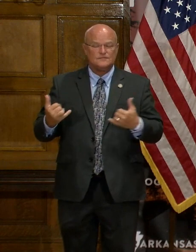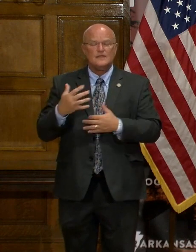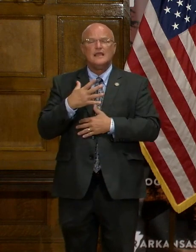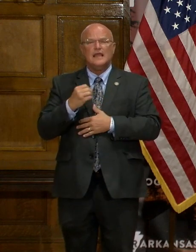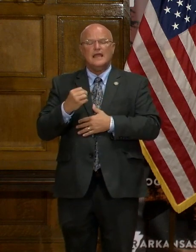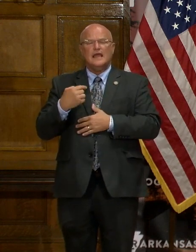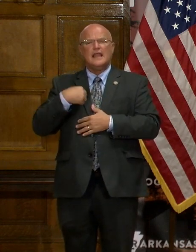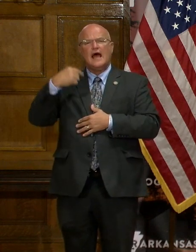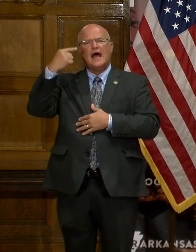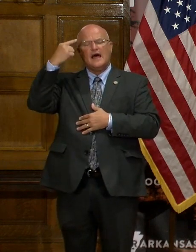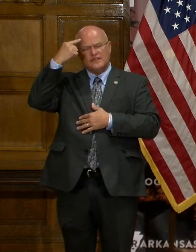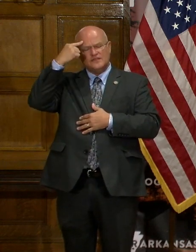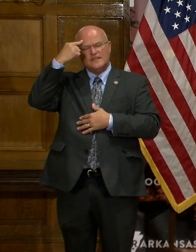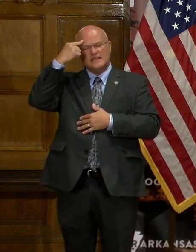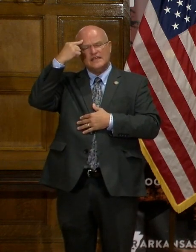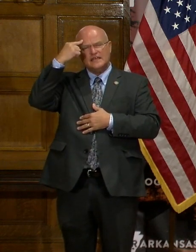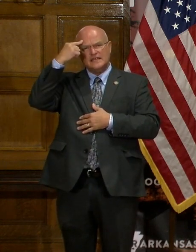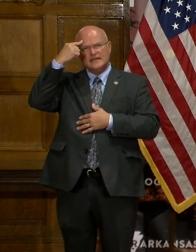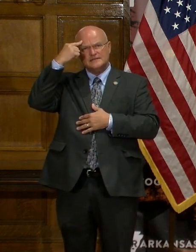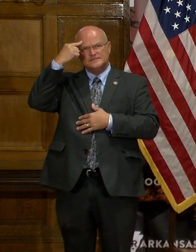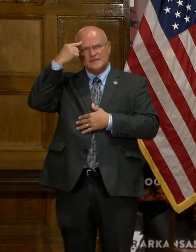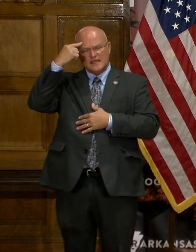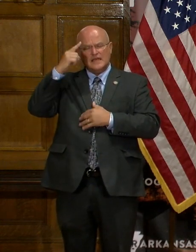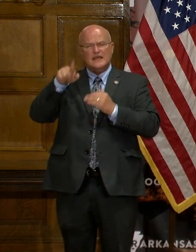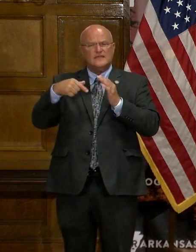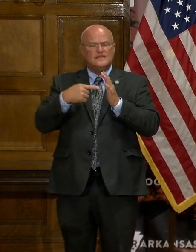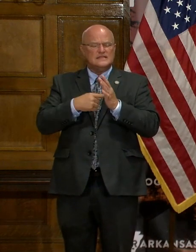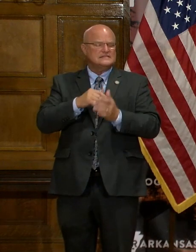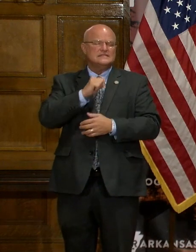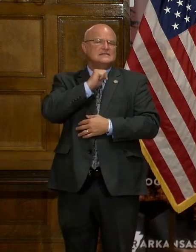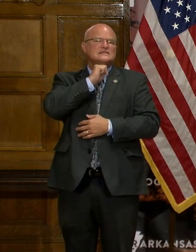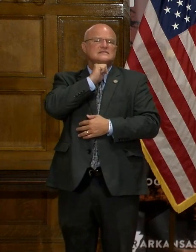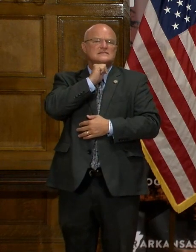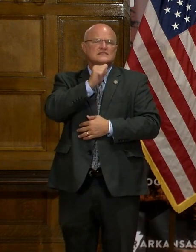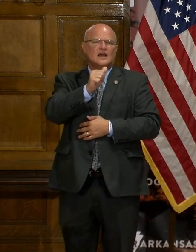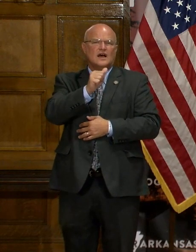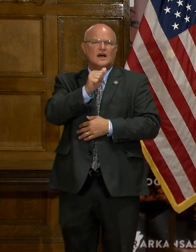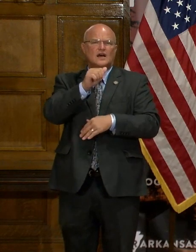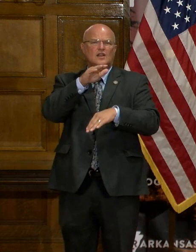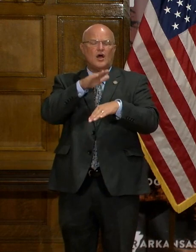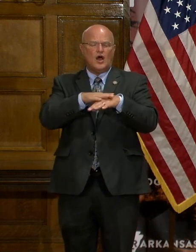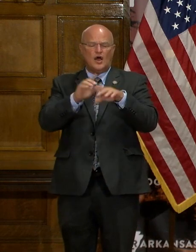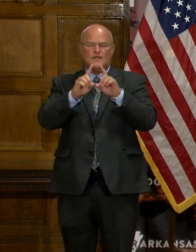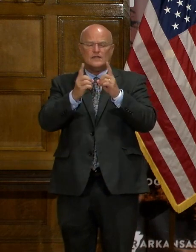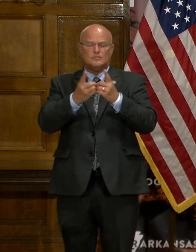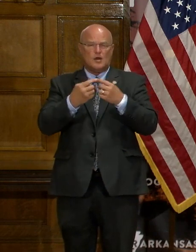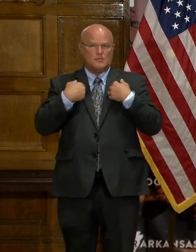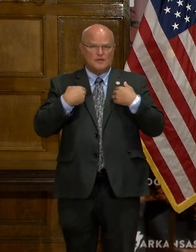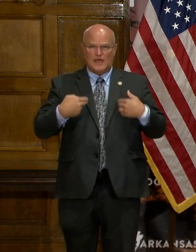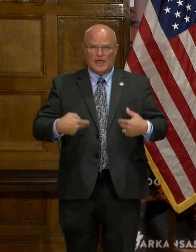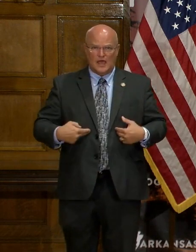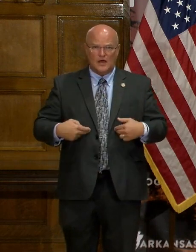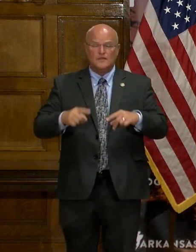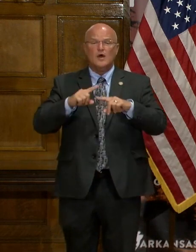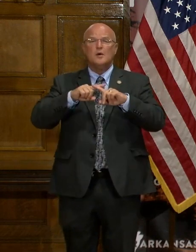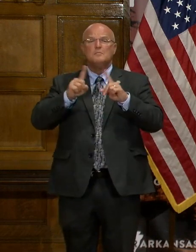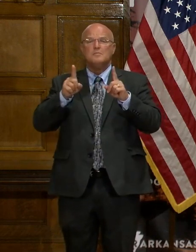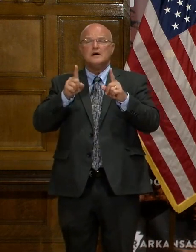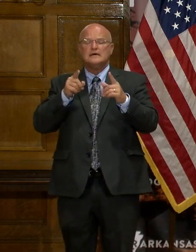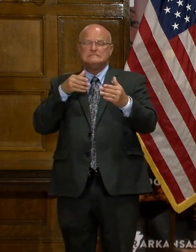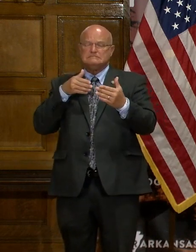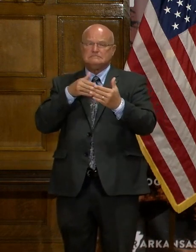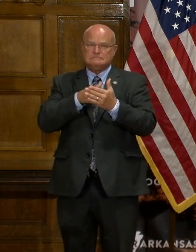I think it goes without saying that this is really not an attack on the Department of Health, but it is an attack on the broad